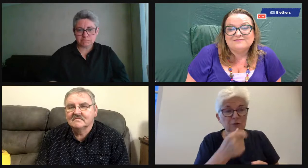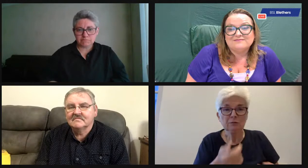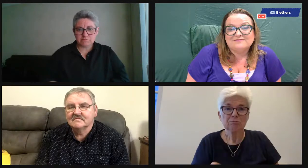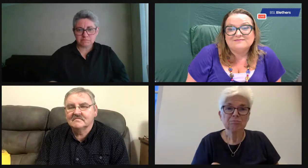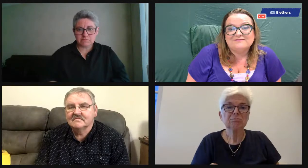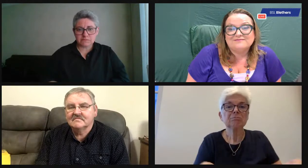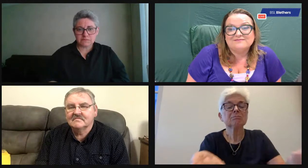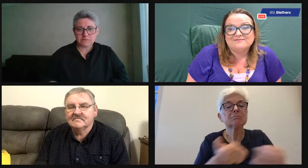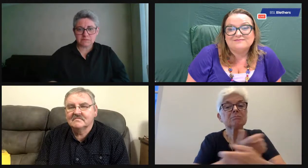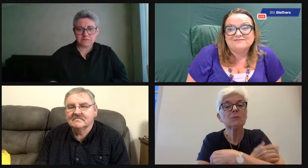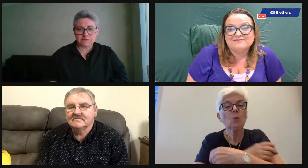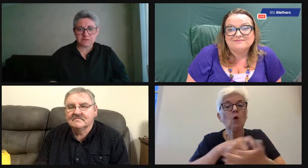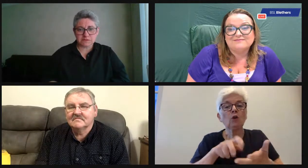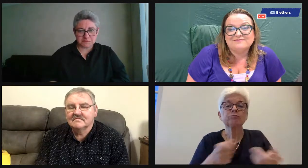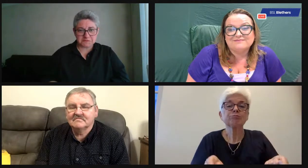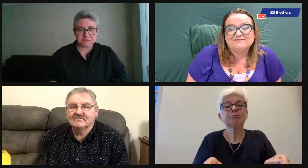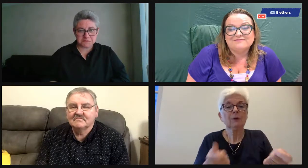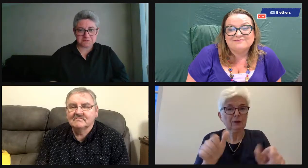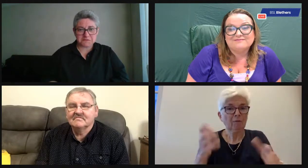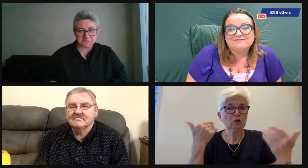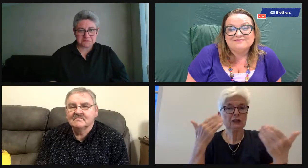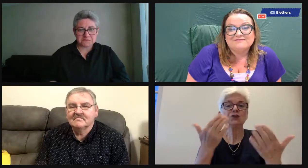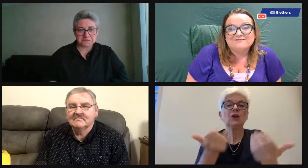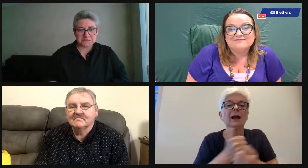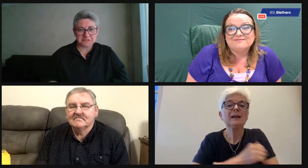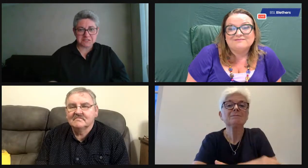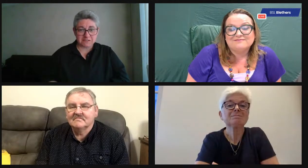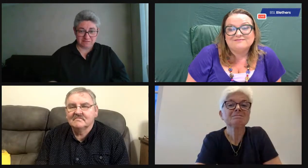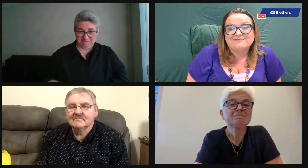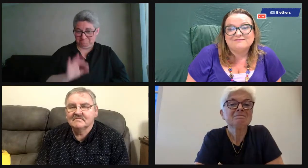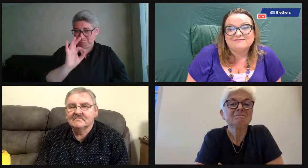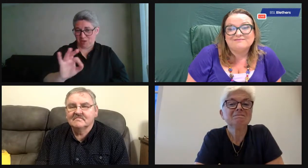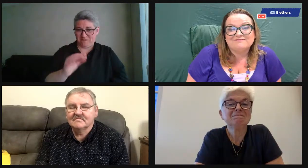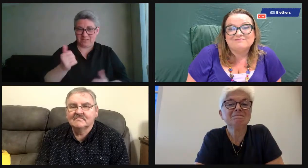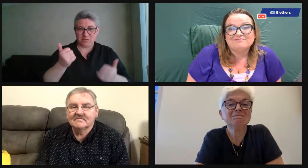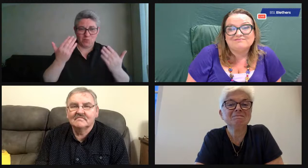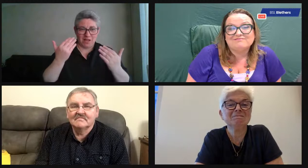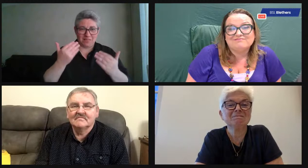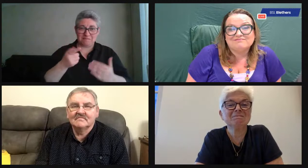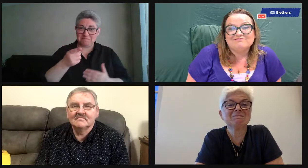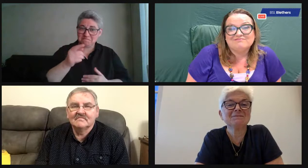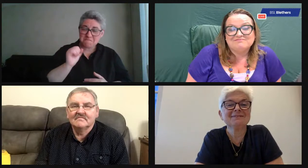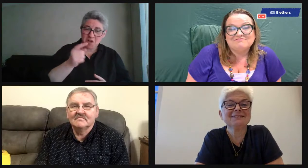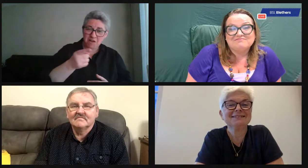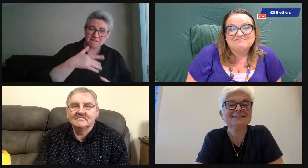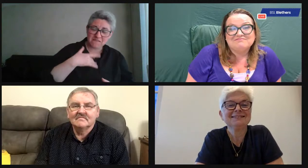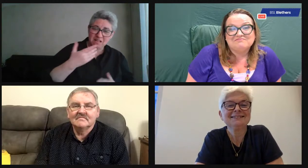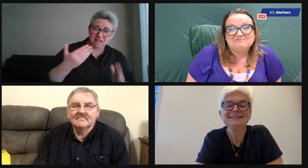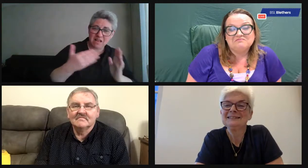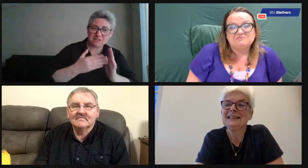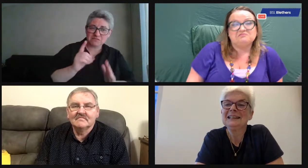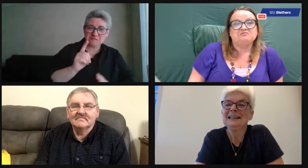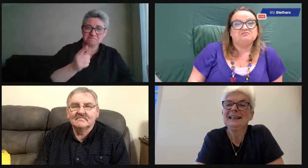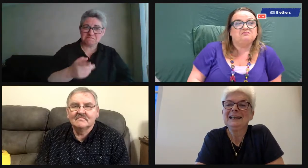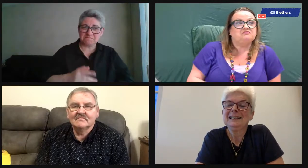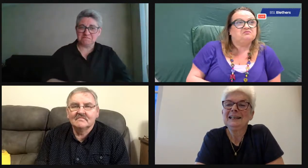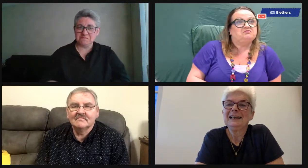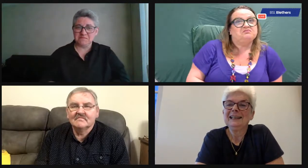can't do it anymore or who are perhaps too ill to walk their dog temporarily. So I'd like to do that kind of thing. Lovely. Moira,